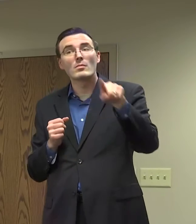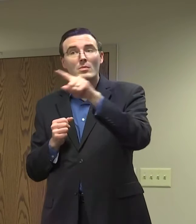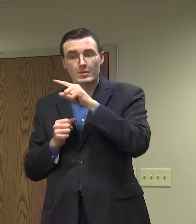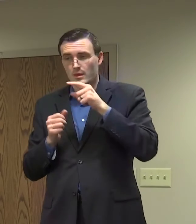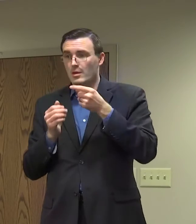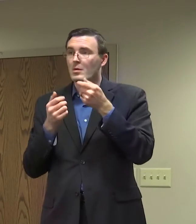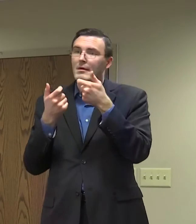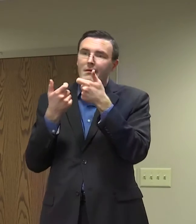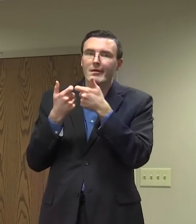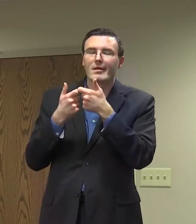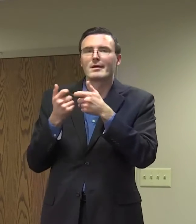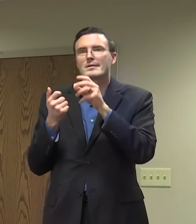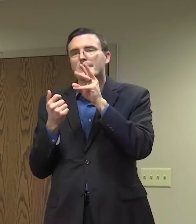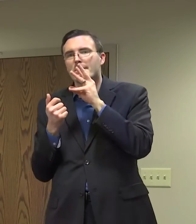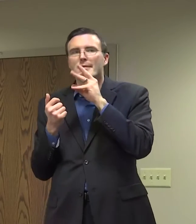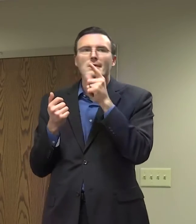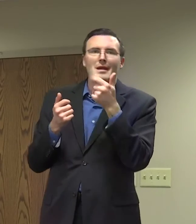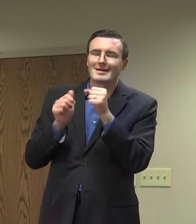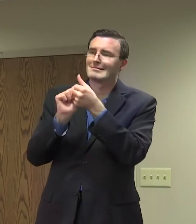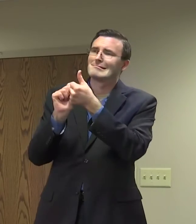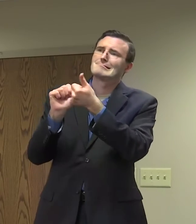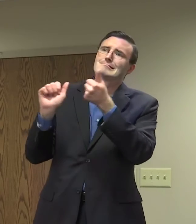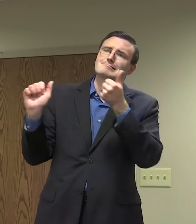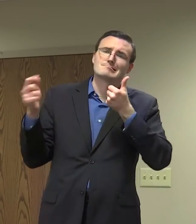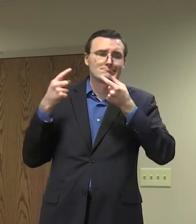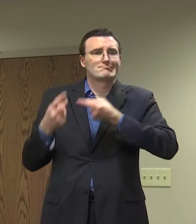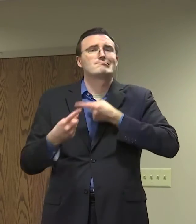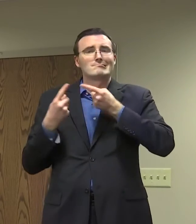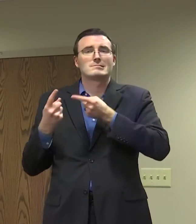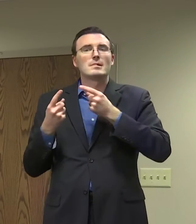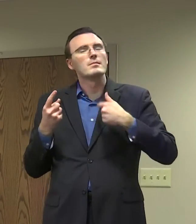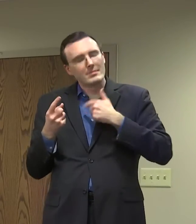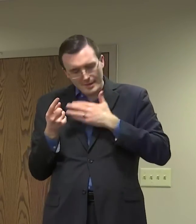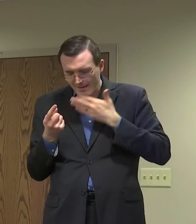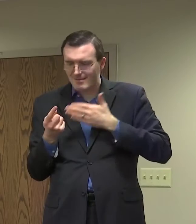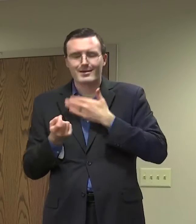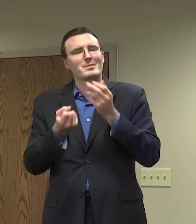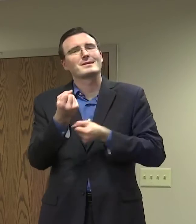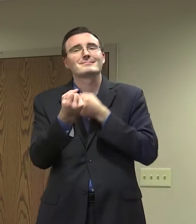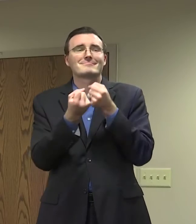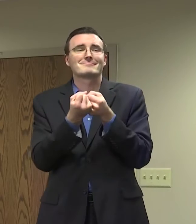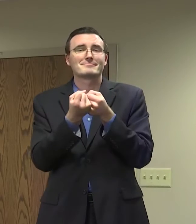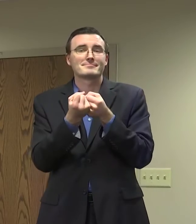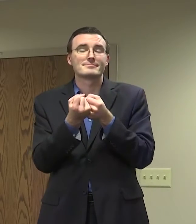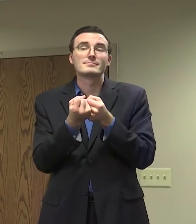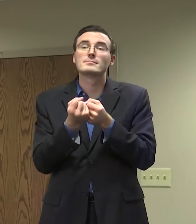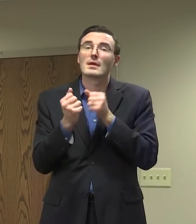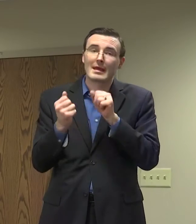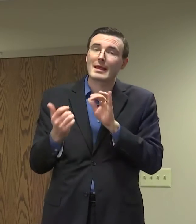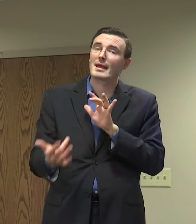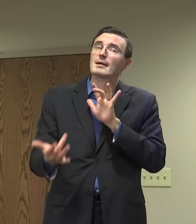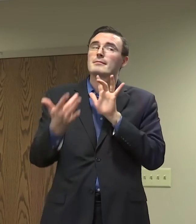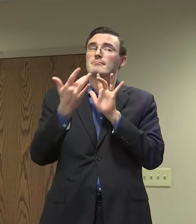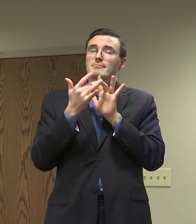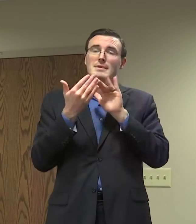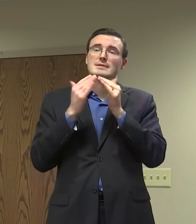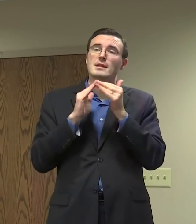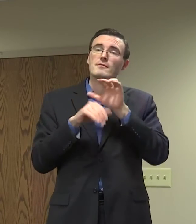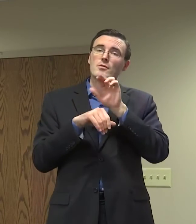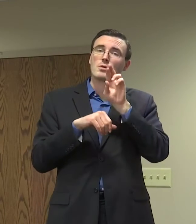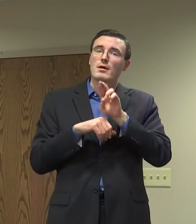get behind on those bills. So you can certainly call on the City of Rockford to make an appointment.